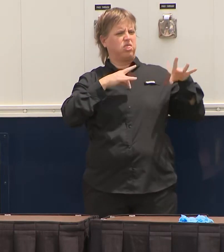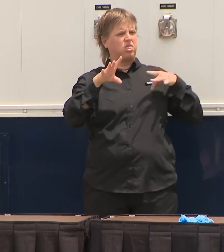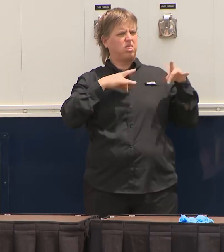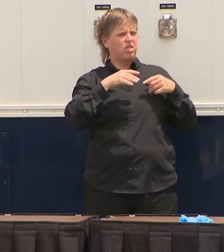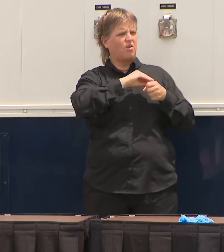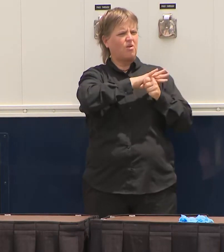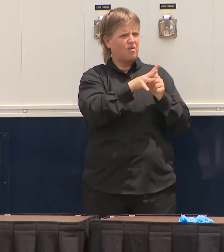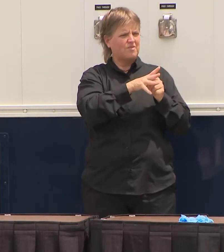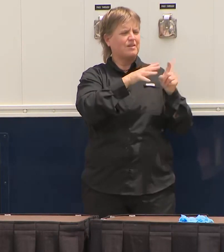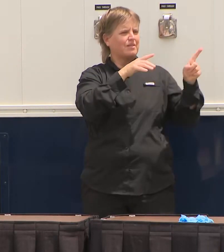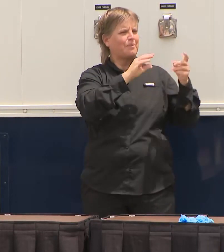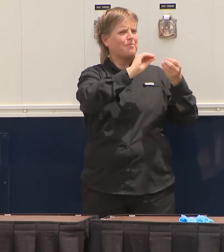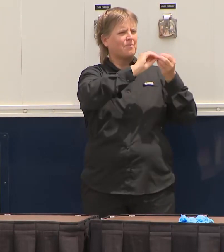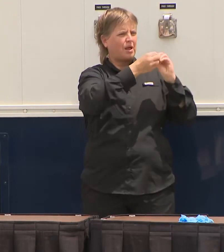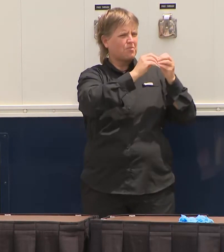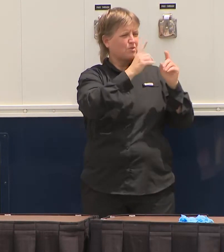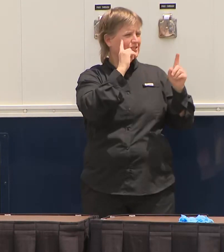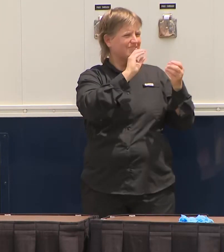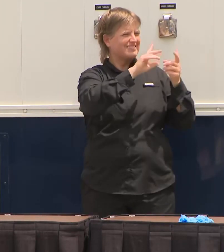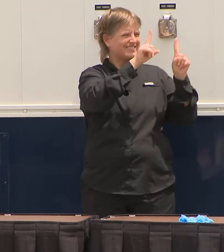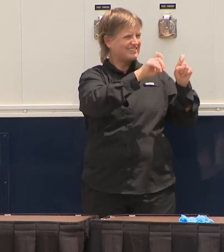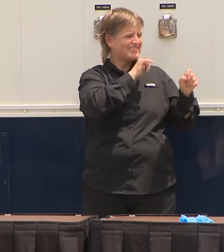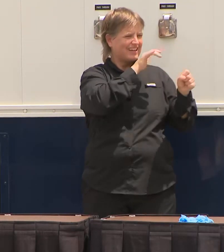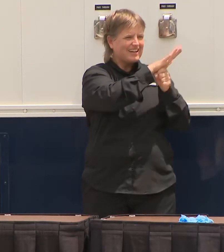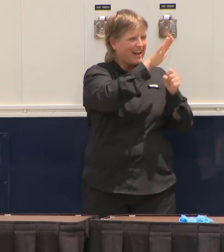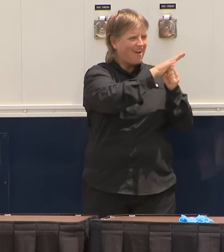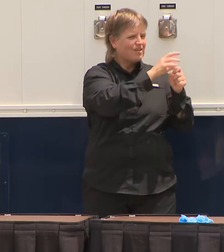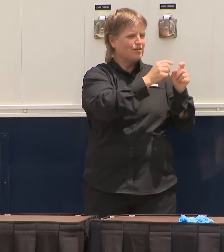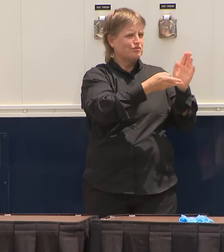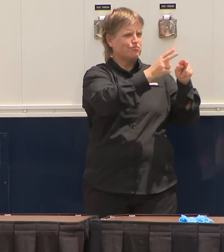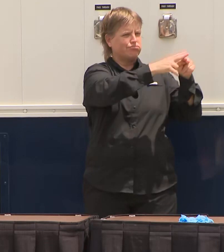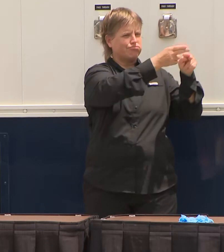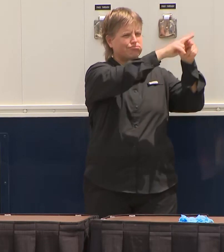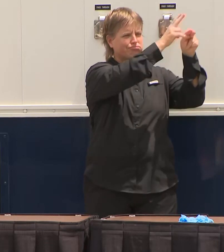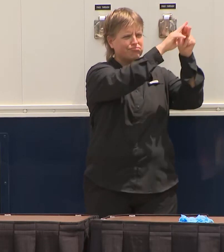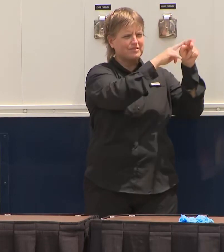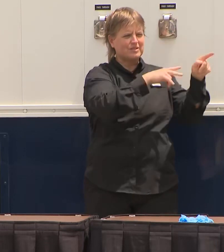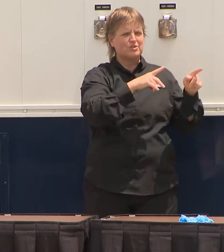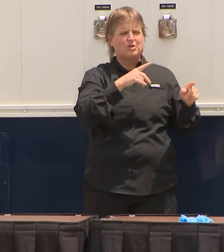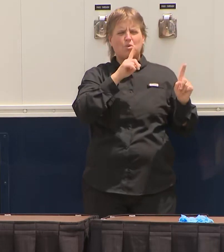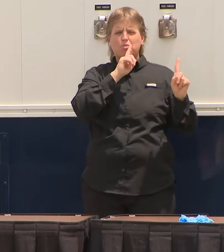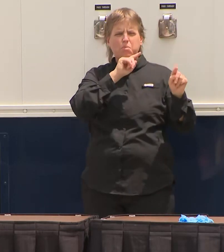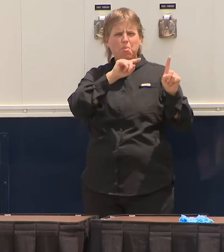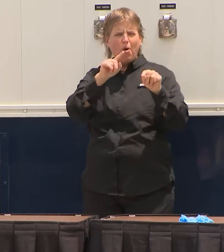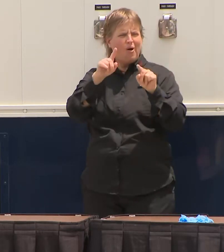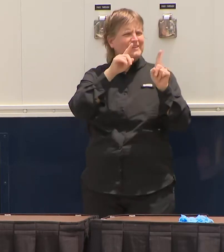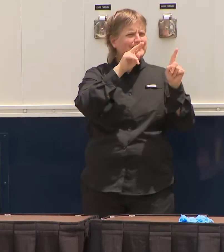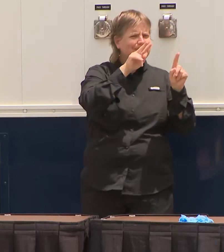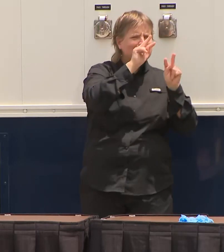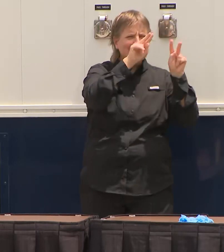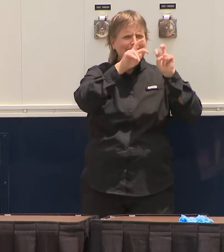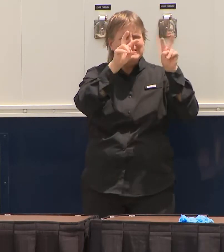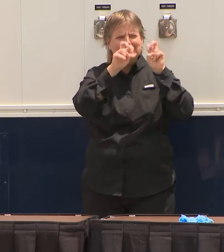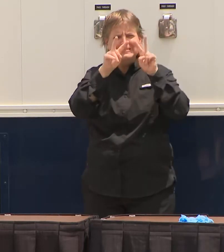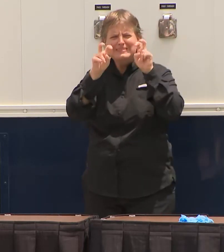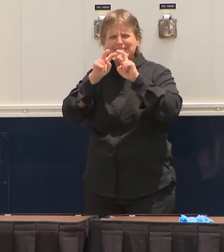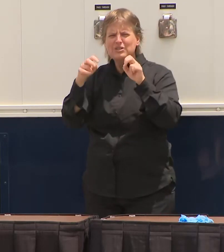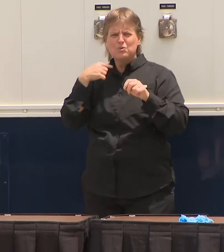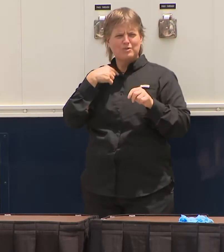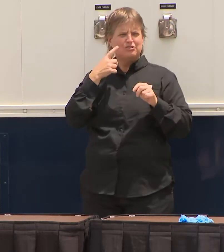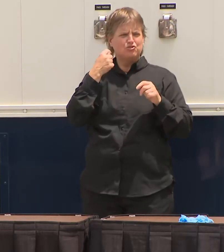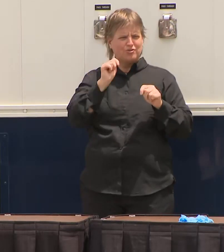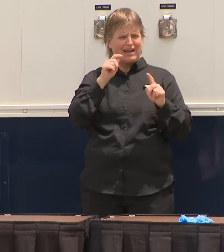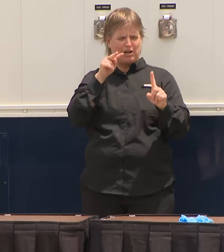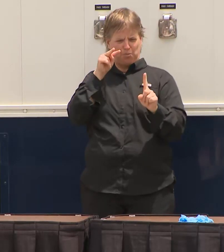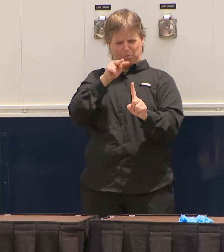will report somebody saying this or some model says this. You know, we really, we look at the data every day throughout the day as it's coming